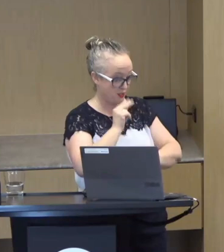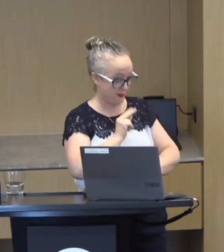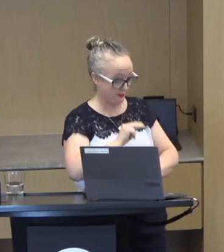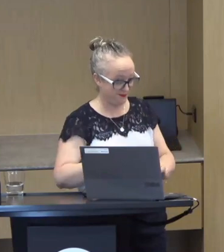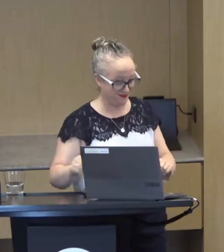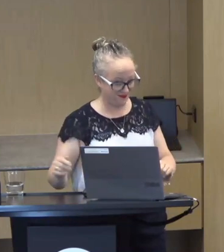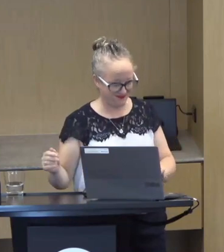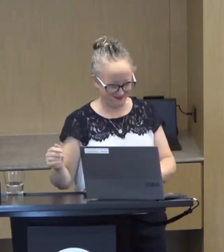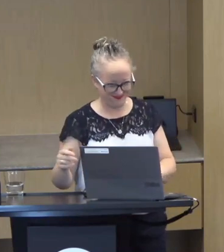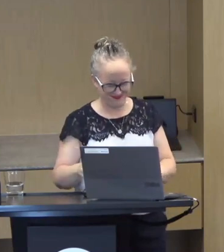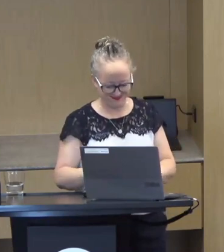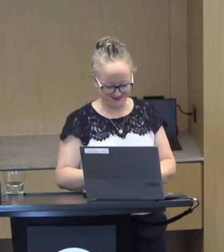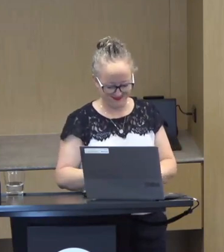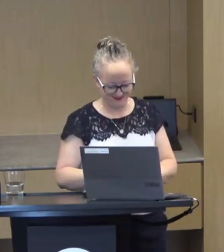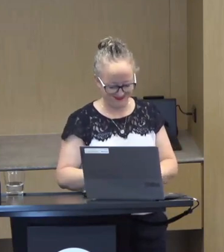Now I'm going to swap over to English.